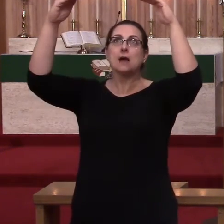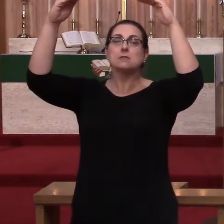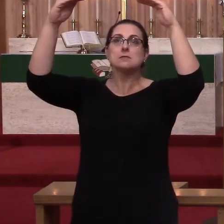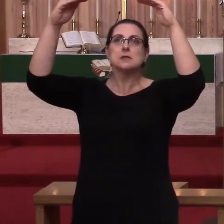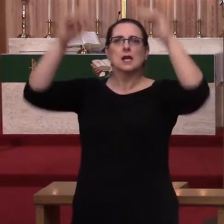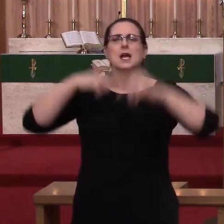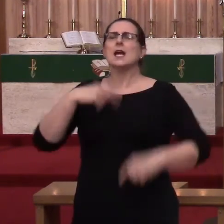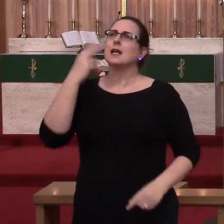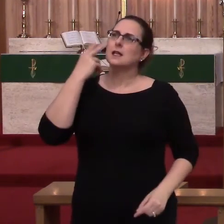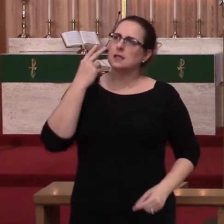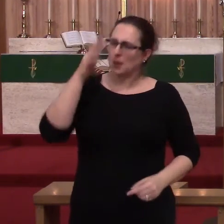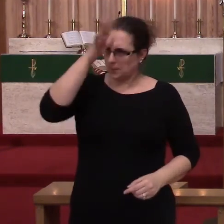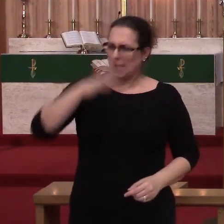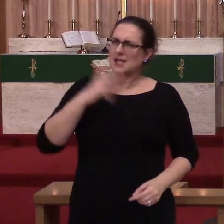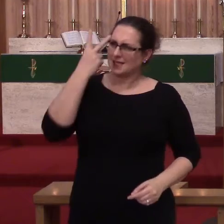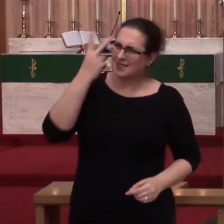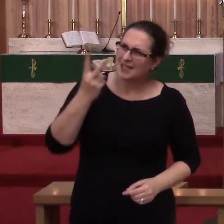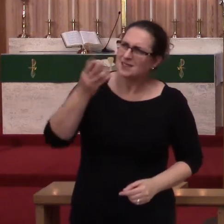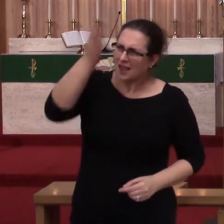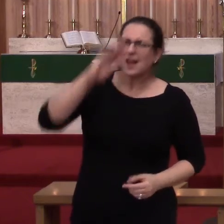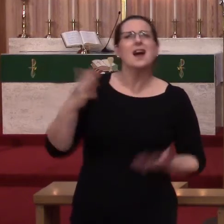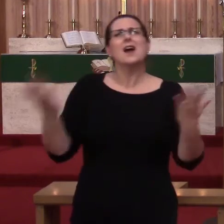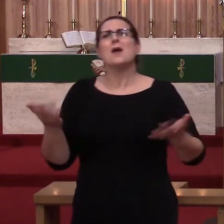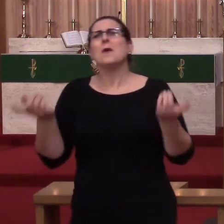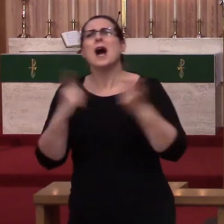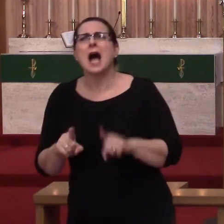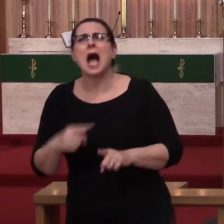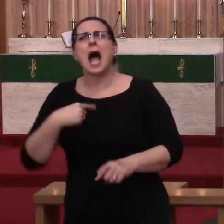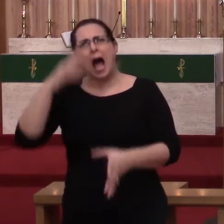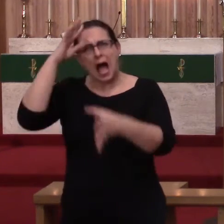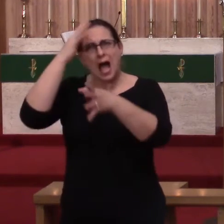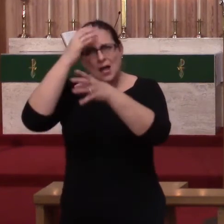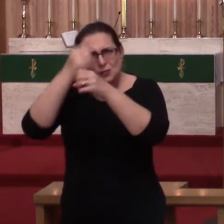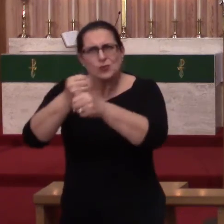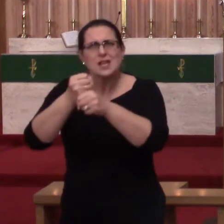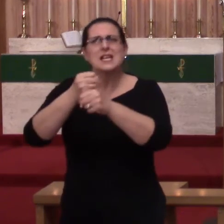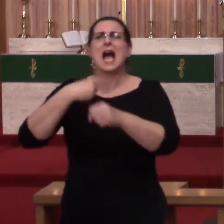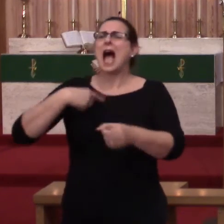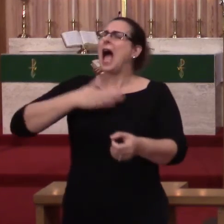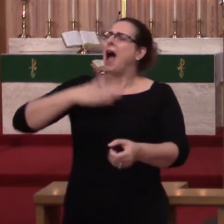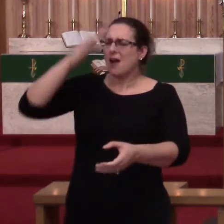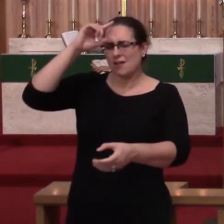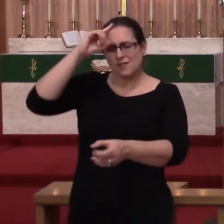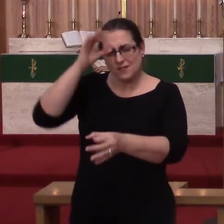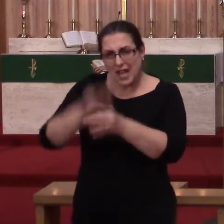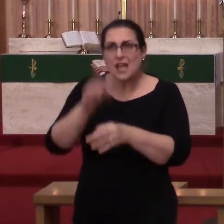And, he sees God there. And, says, what happened? I trusted in you. I had faith that you would protect me.